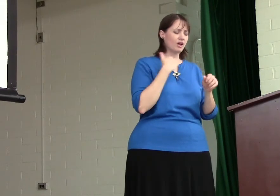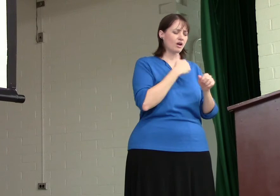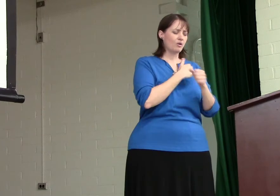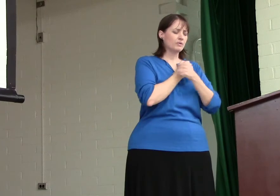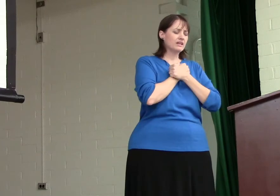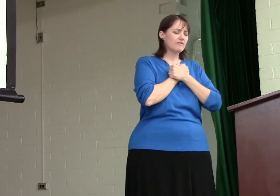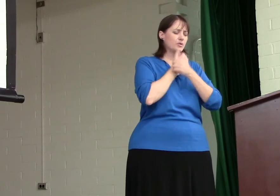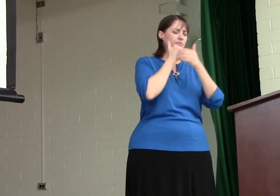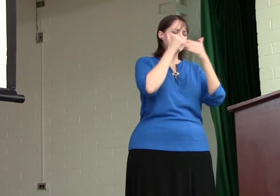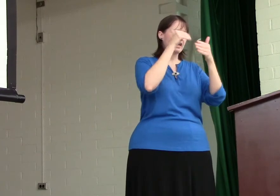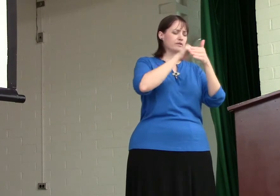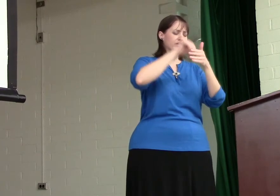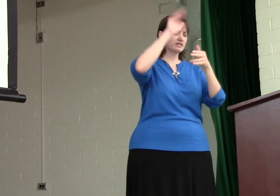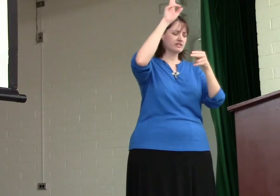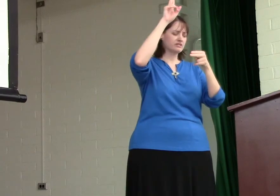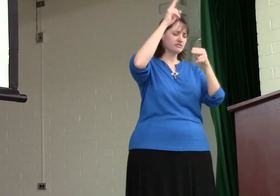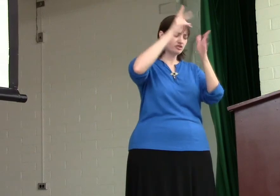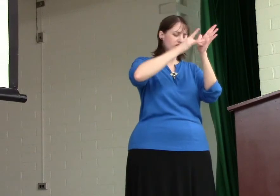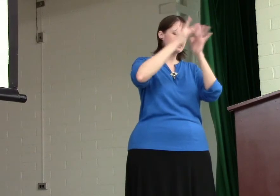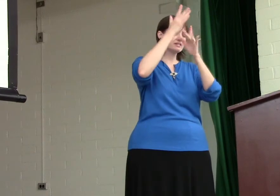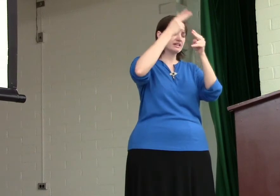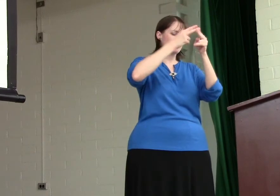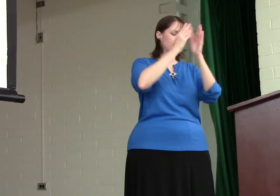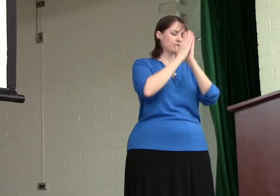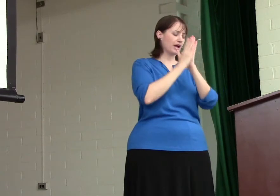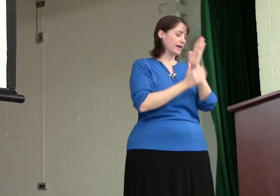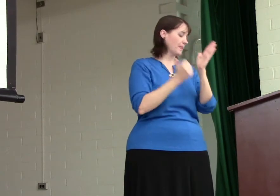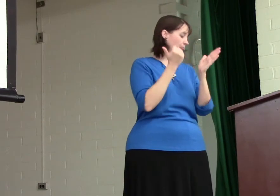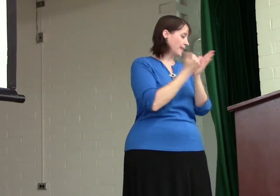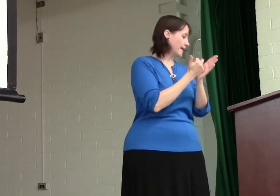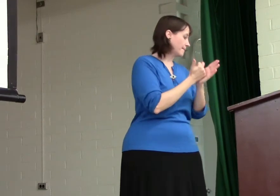We love you and we thank you and we you in Jesus' name we pray. Amen.